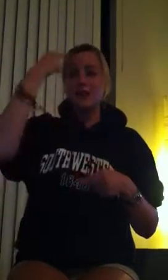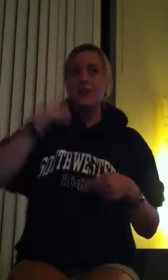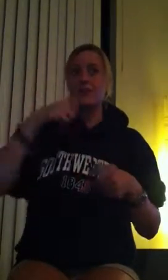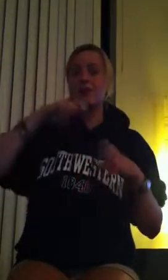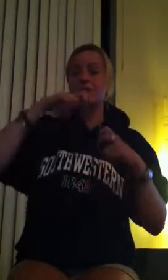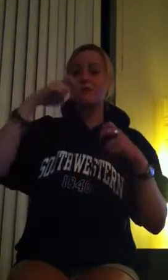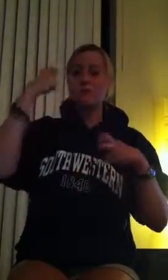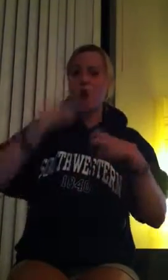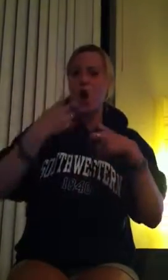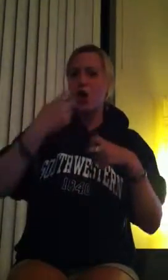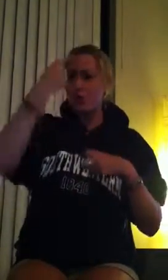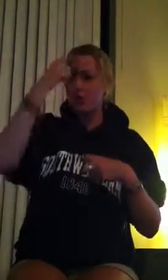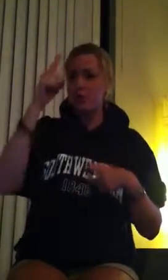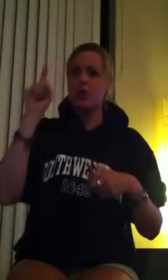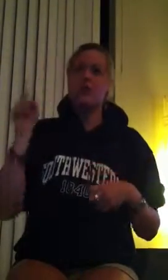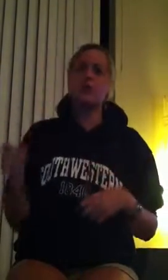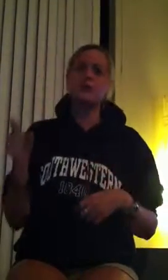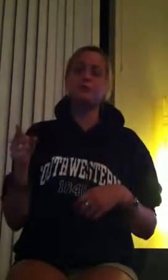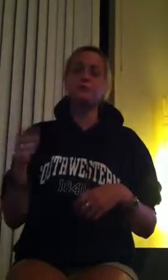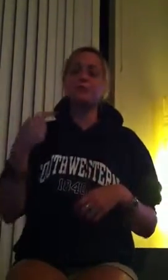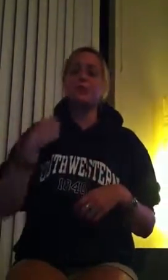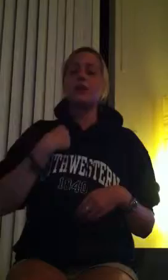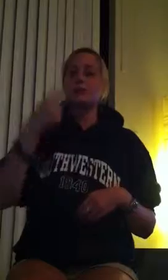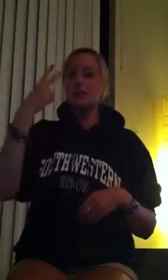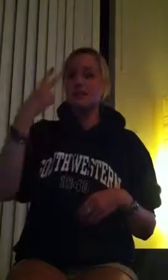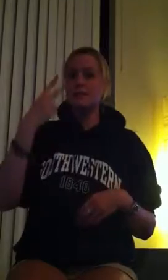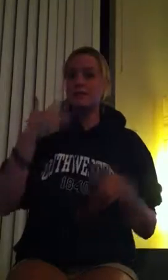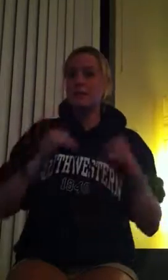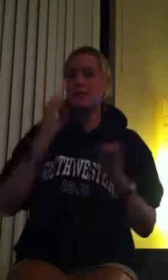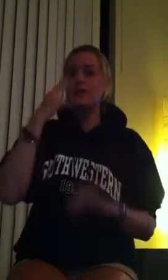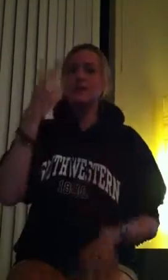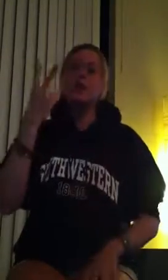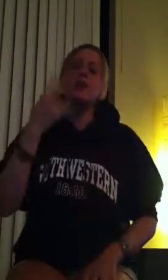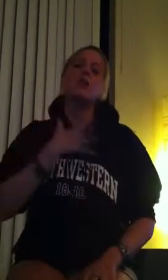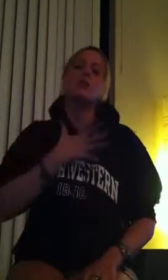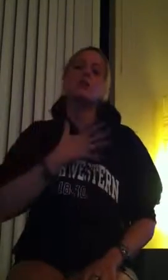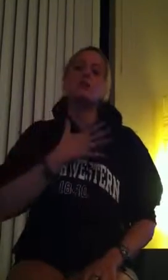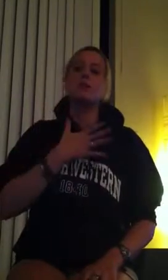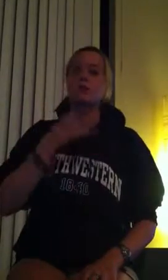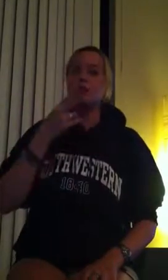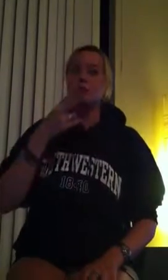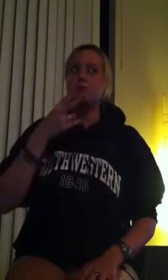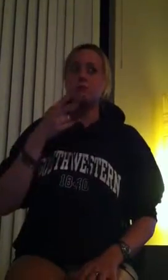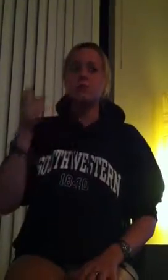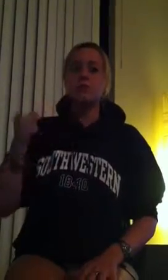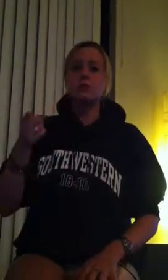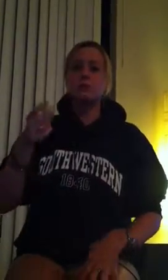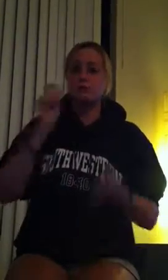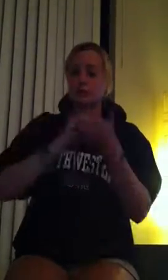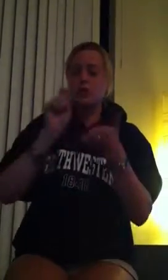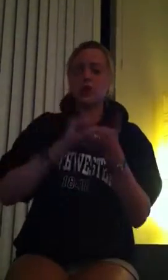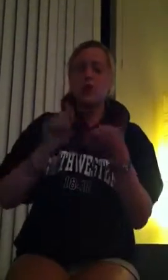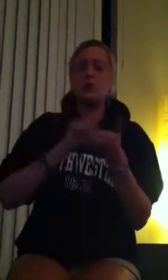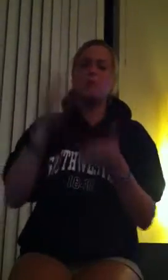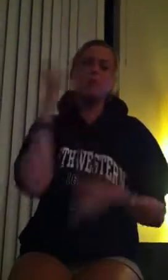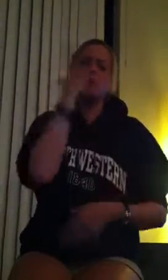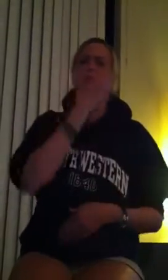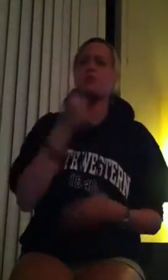to her mother quite frequently, and still see those letters coming